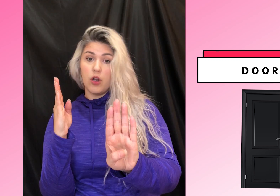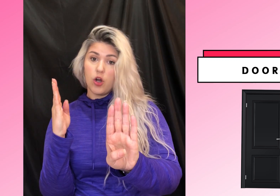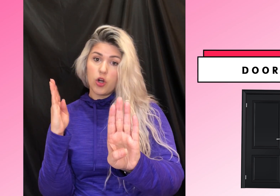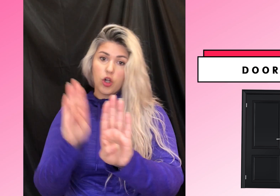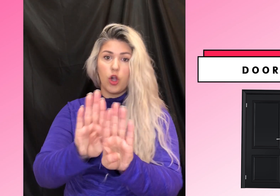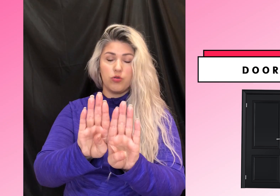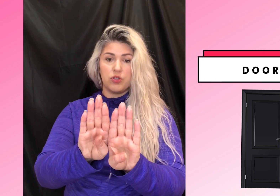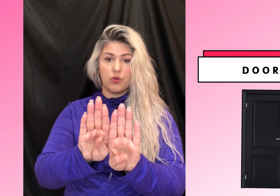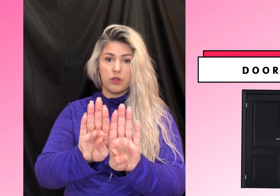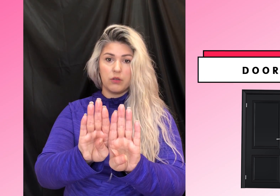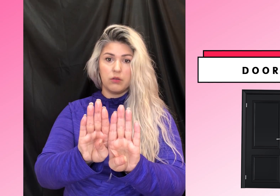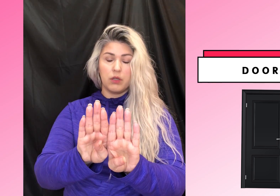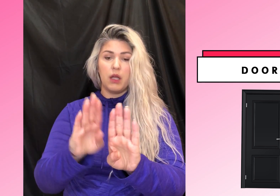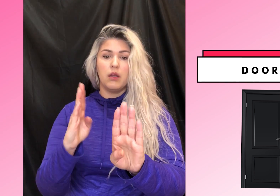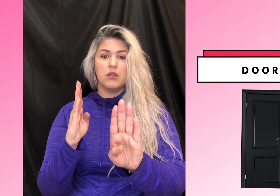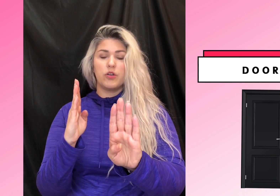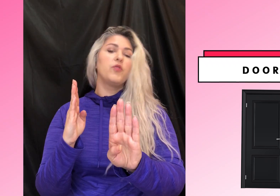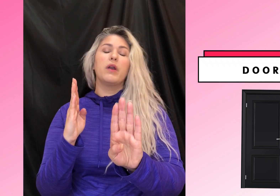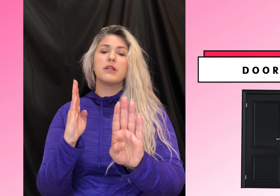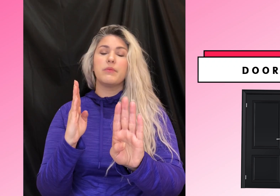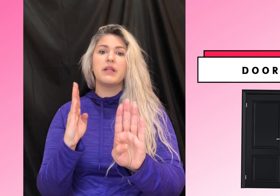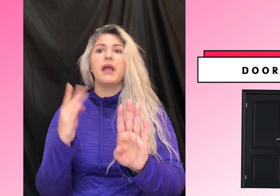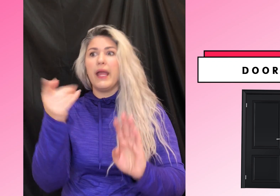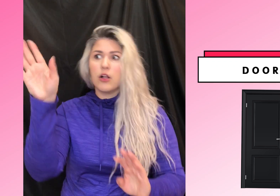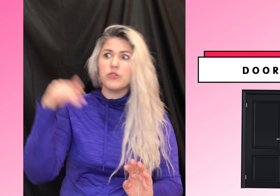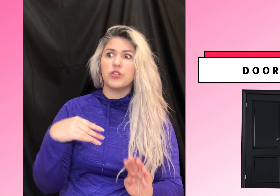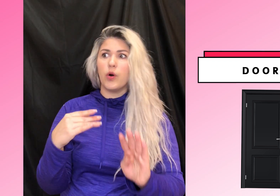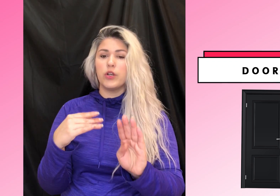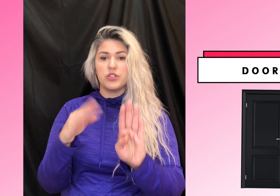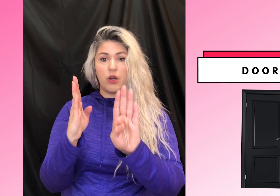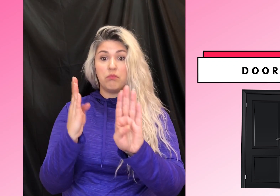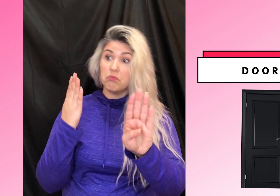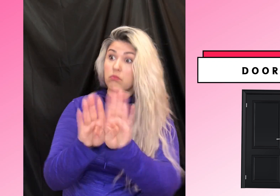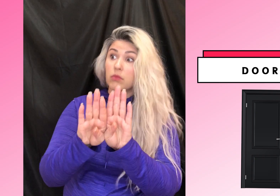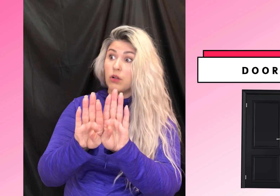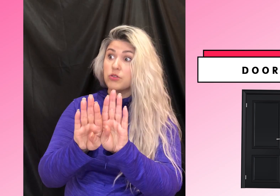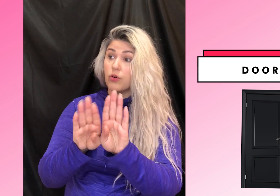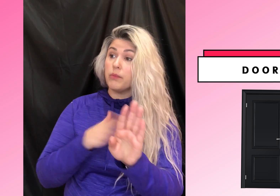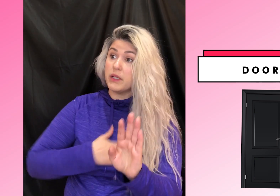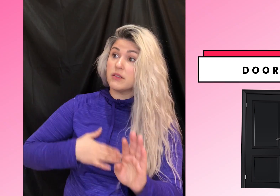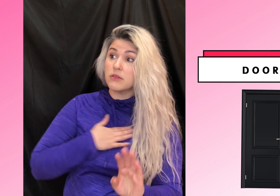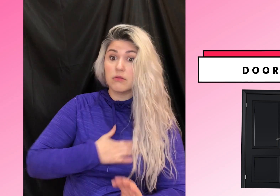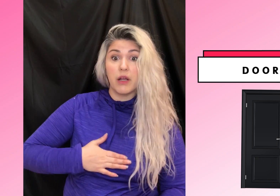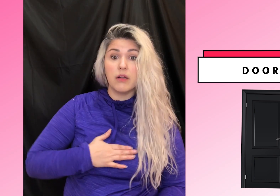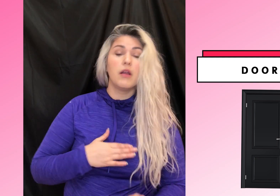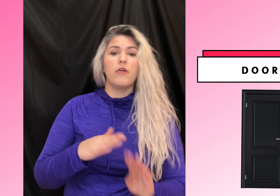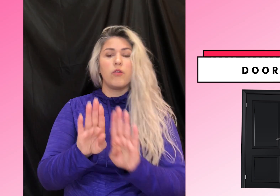close the door. Okay. So if you wanted somebody, Hey, close the door, you just go close the door, please. Right. Or